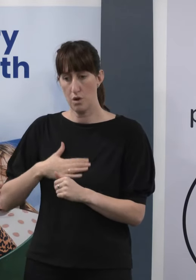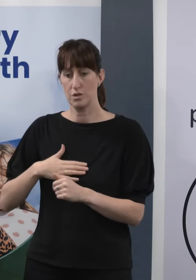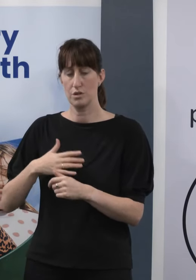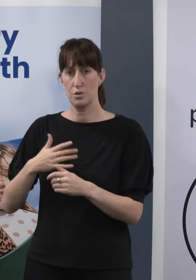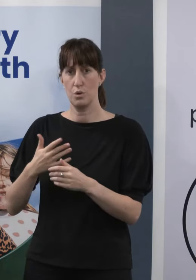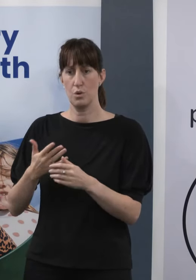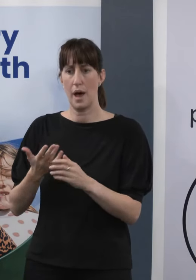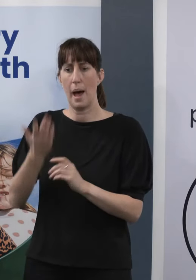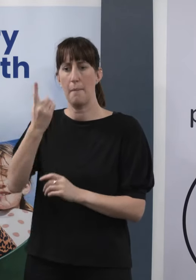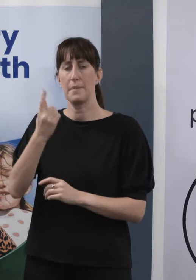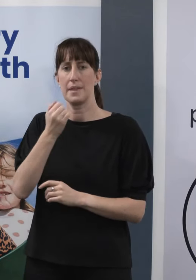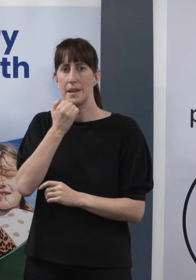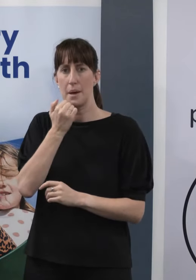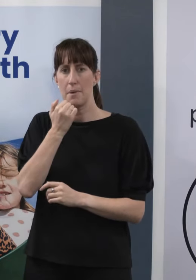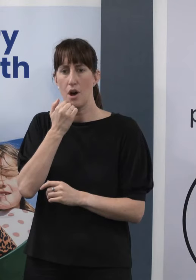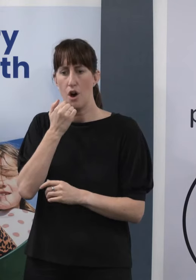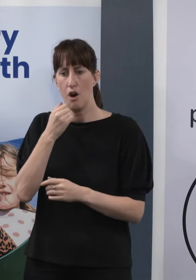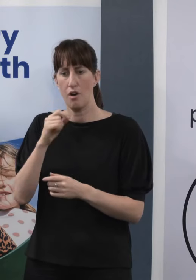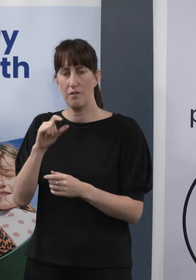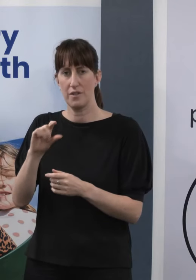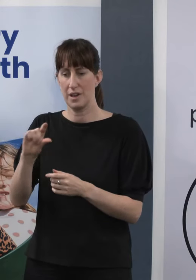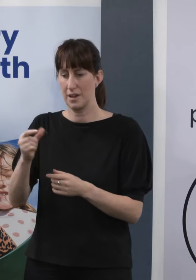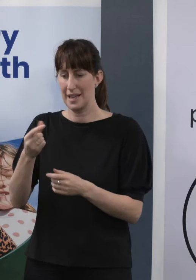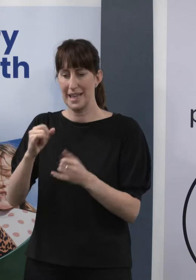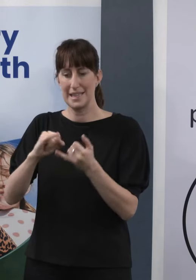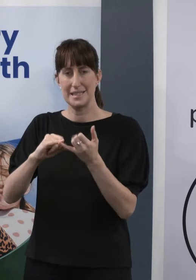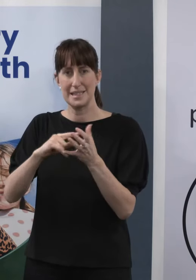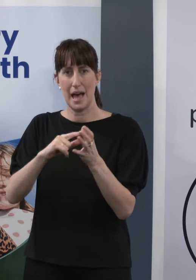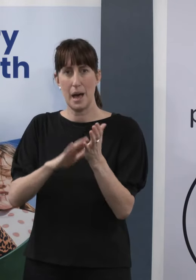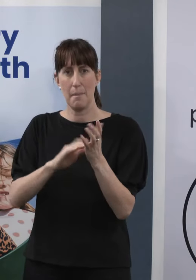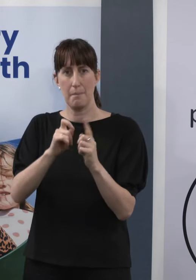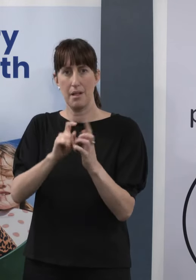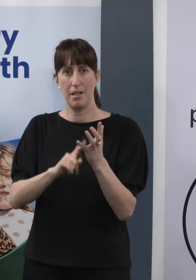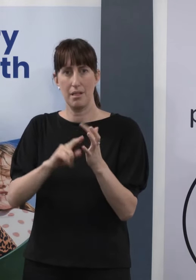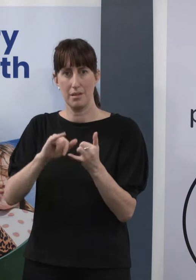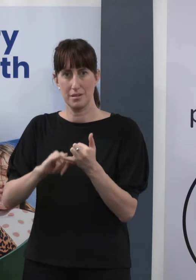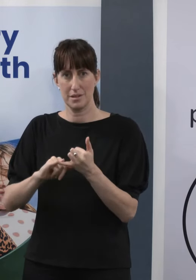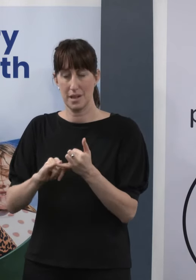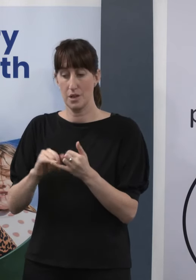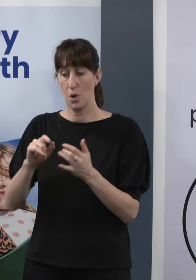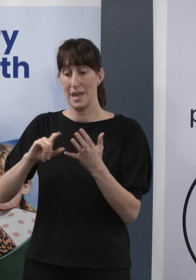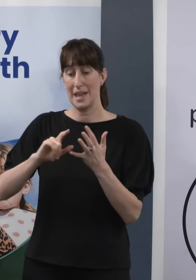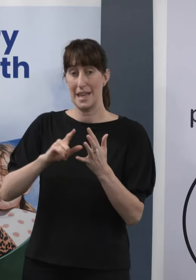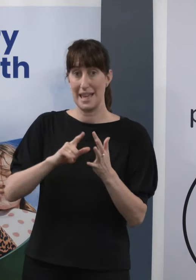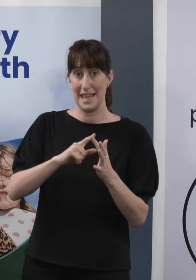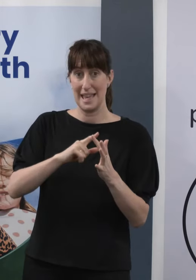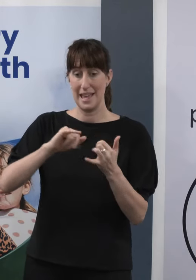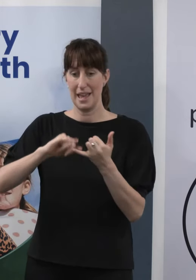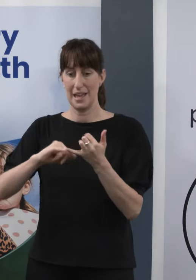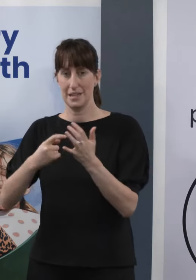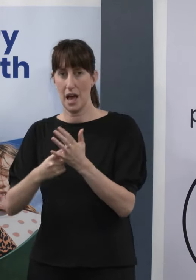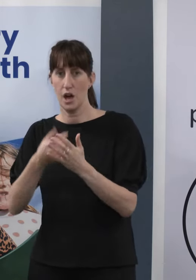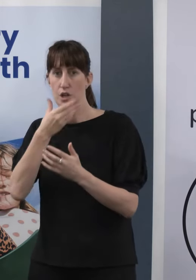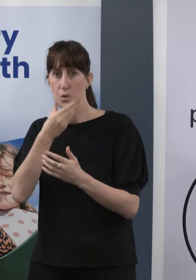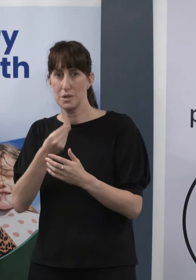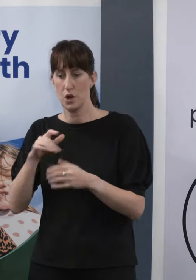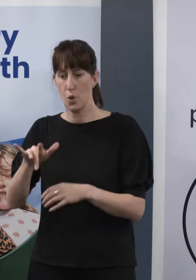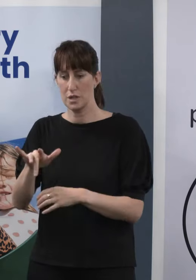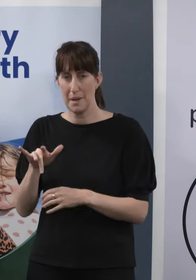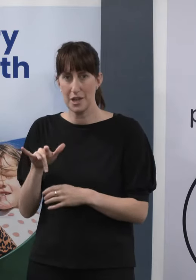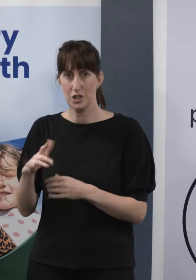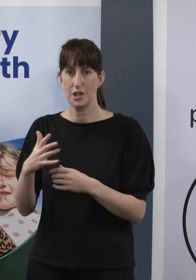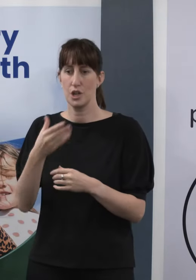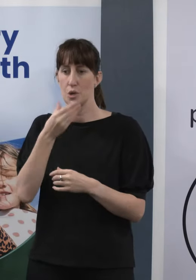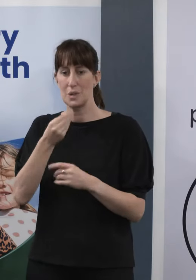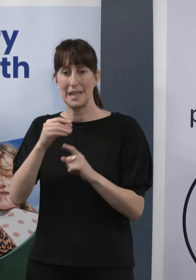processed. And ESR and the laboratory teams around the country are increasingly using automation, using a digital